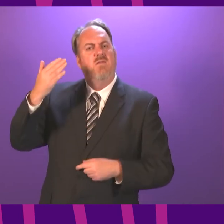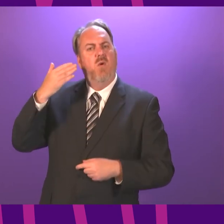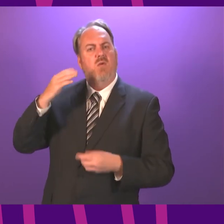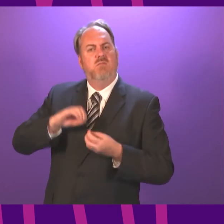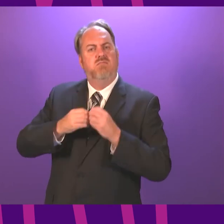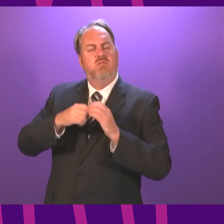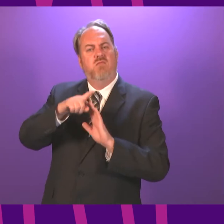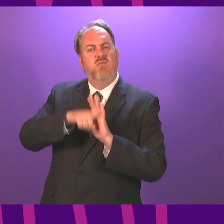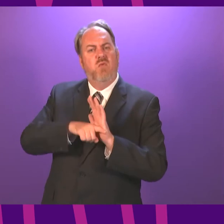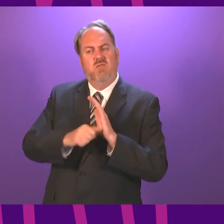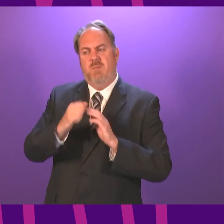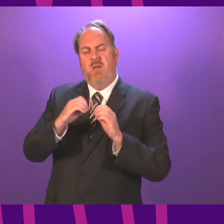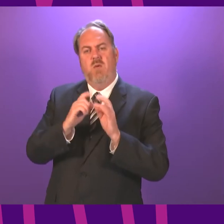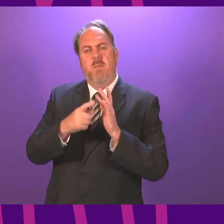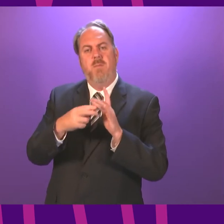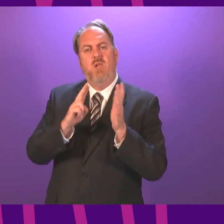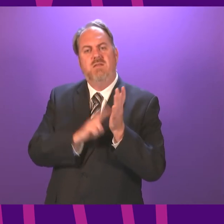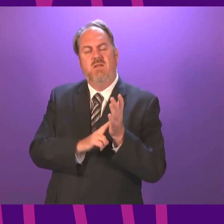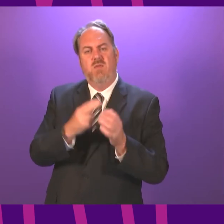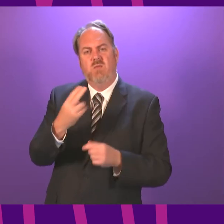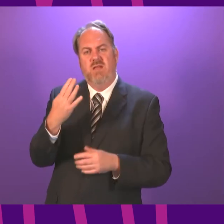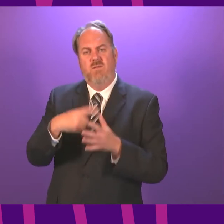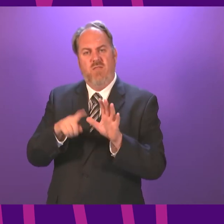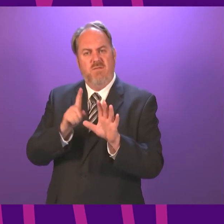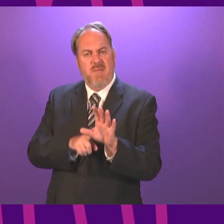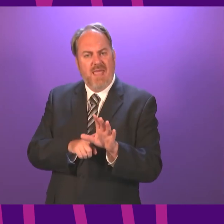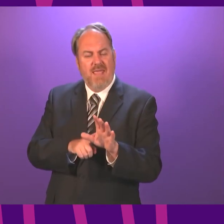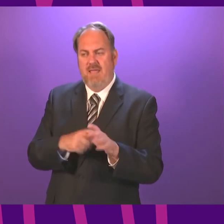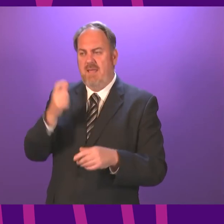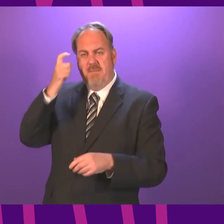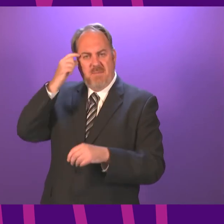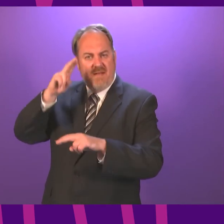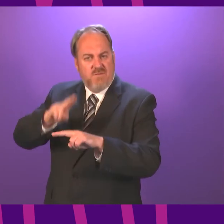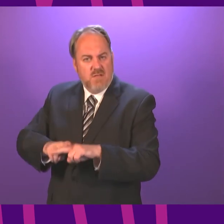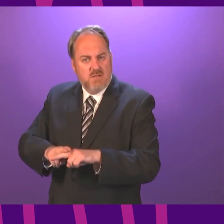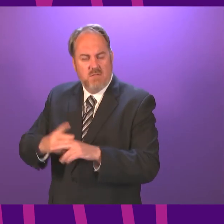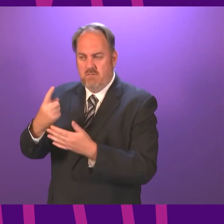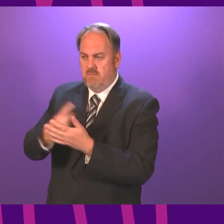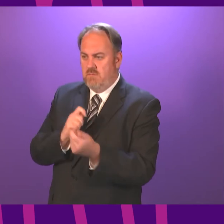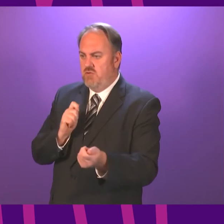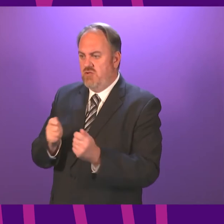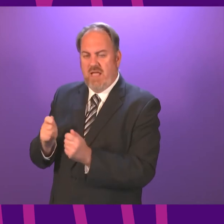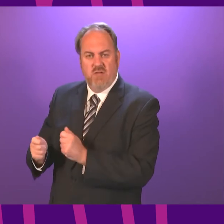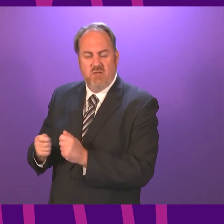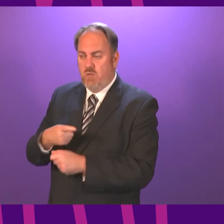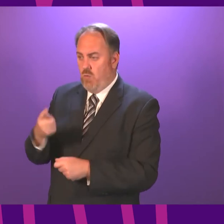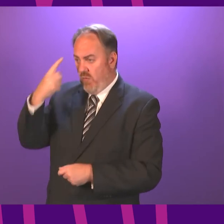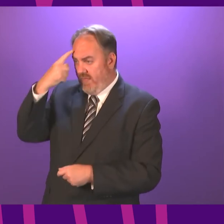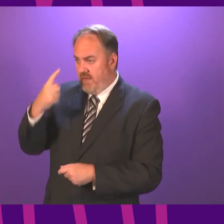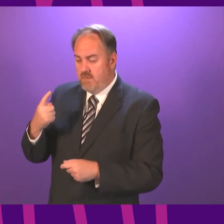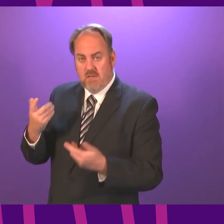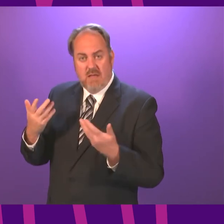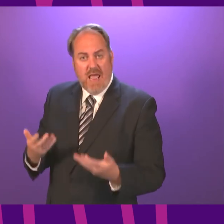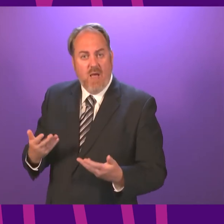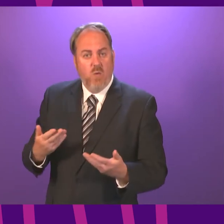restrictions on Bolton on the 24th of May and Bedford and other places. If the view is now that that's not acceptable way, the Government,